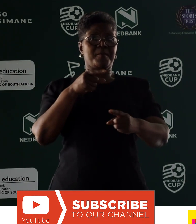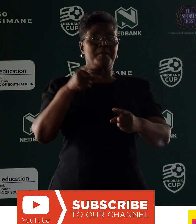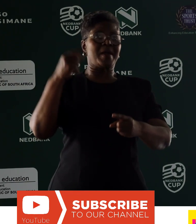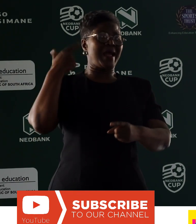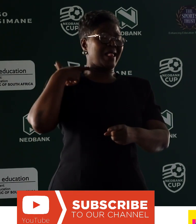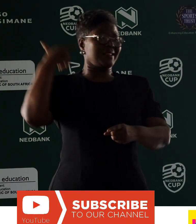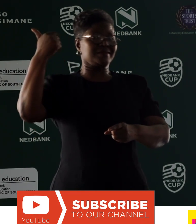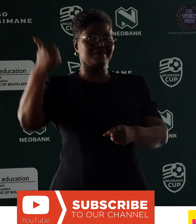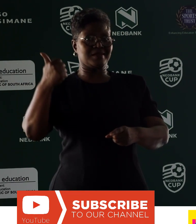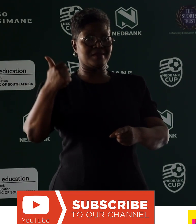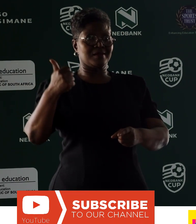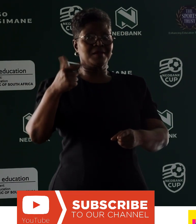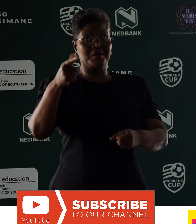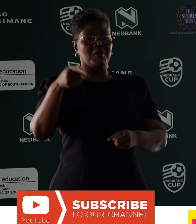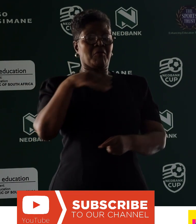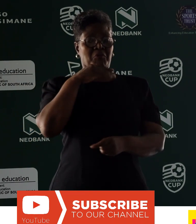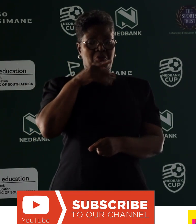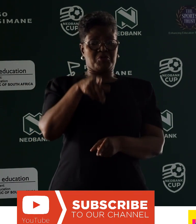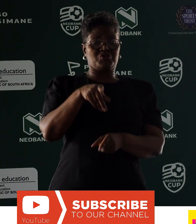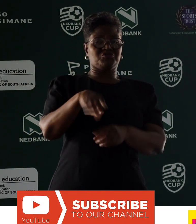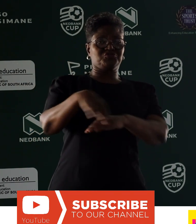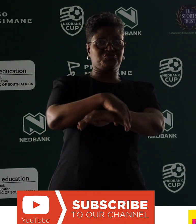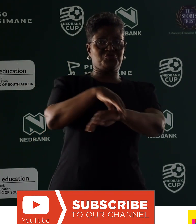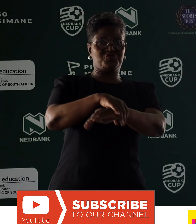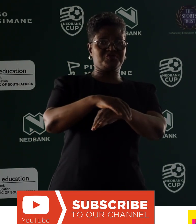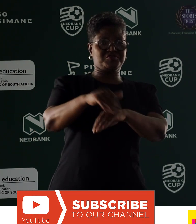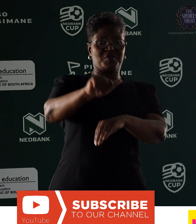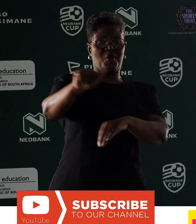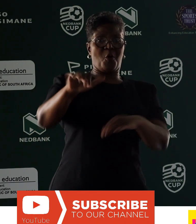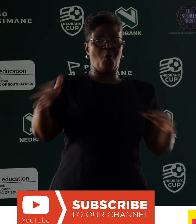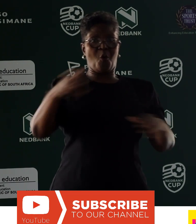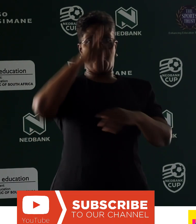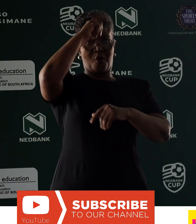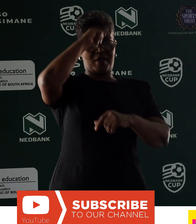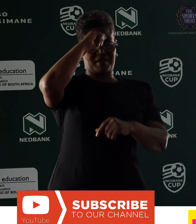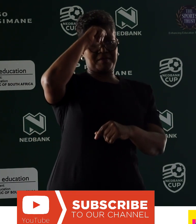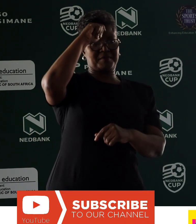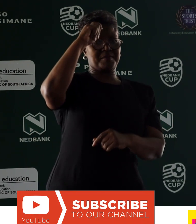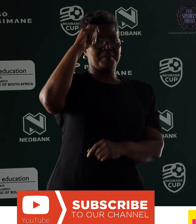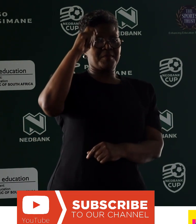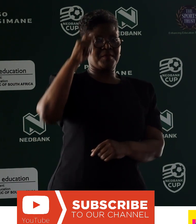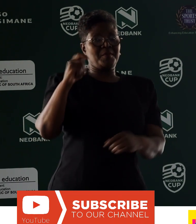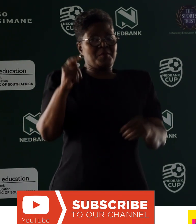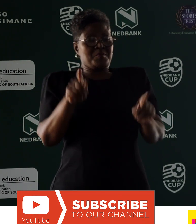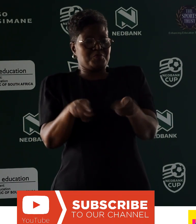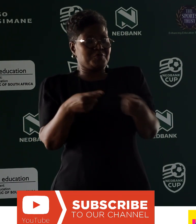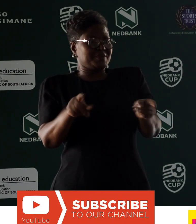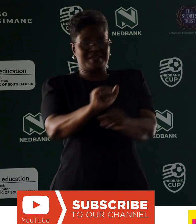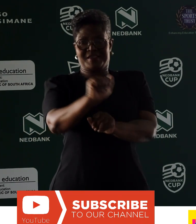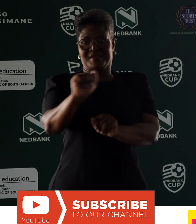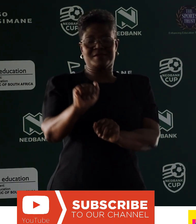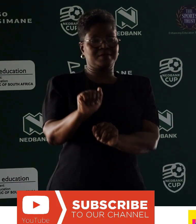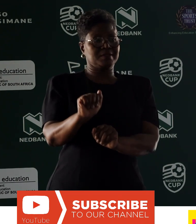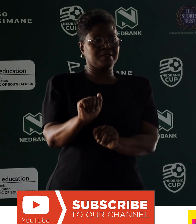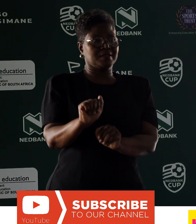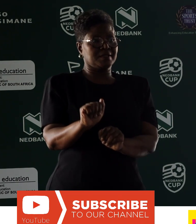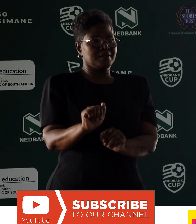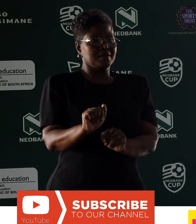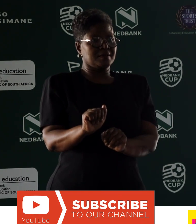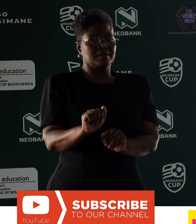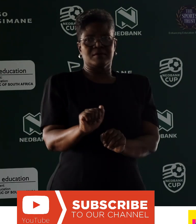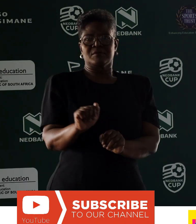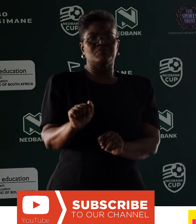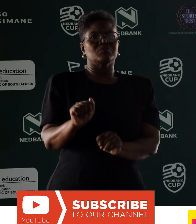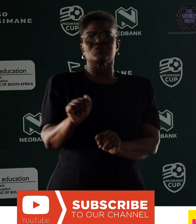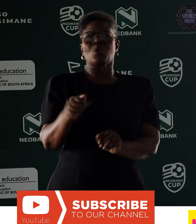they were defined by the shoes you wear, by the camp you wear, by the music you play. They won't